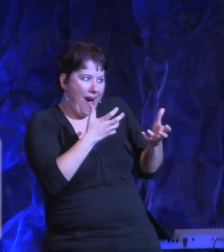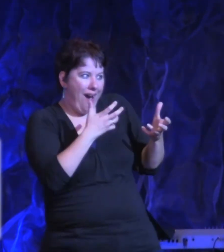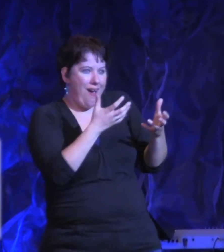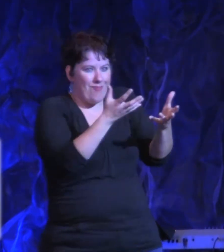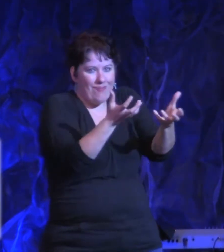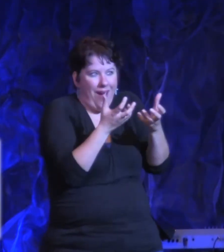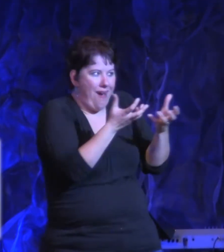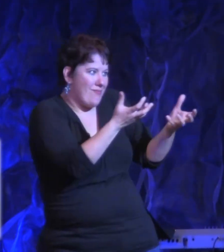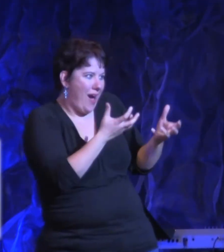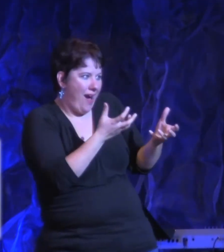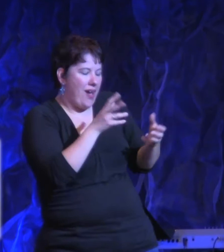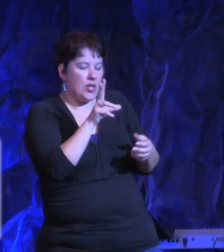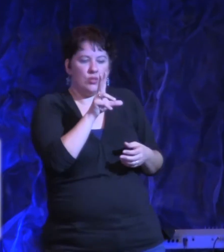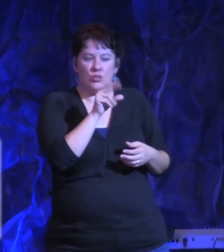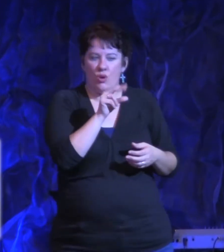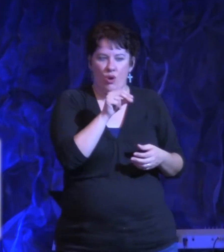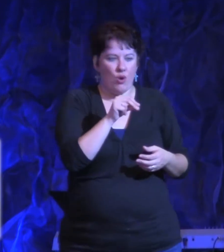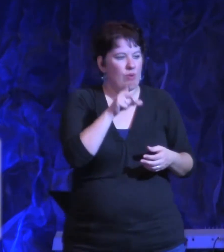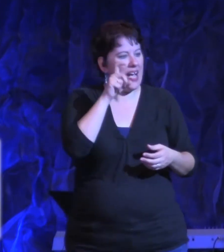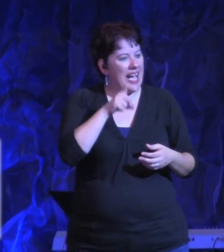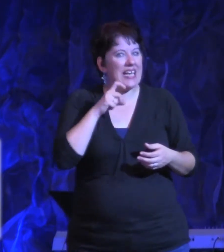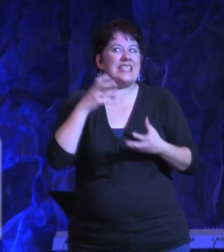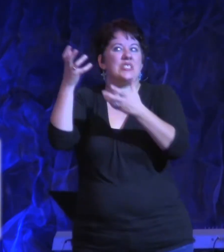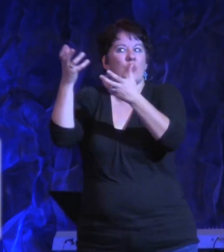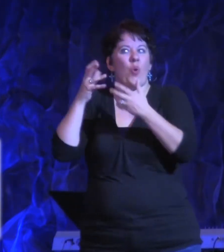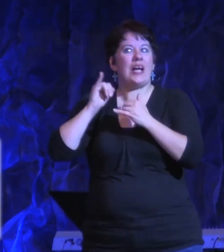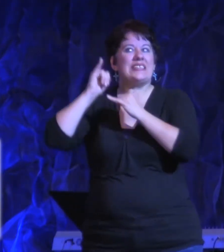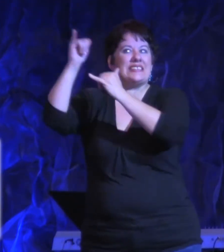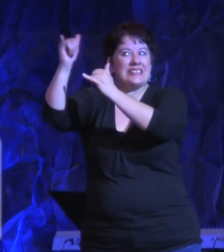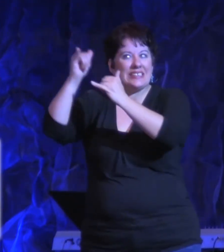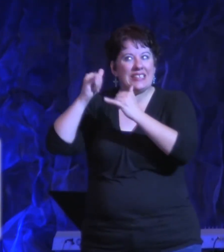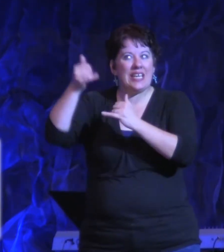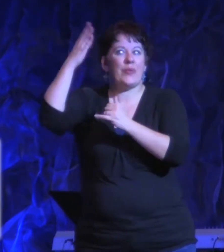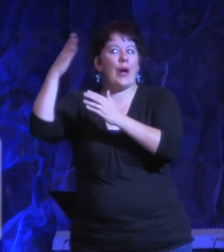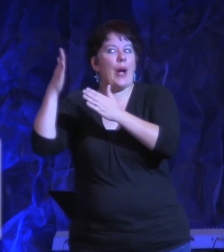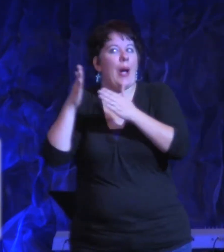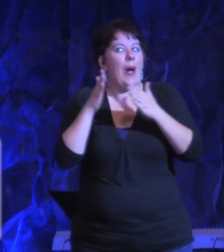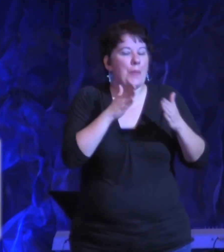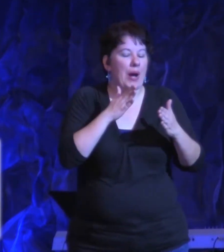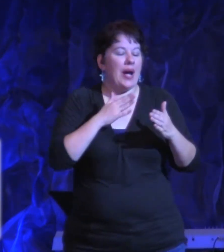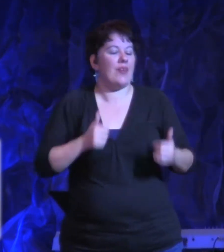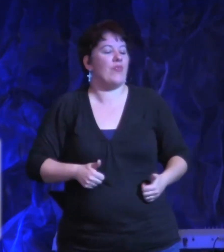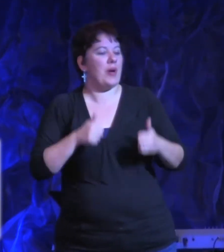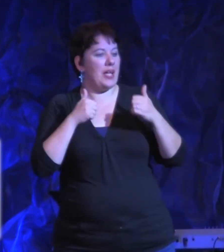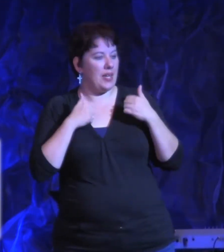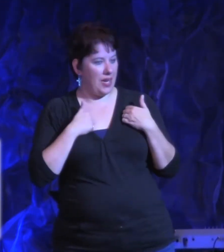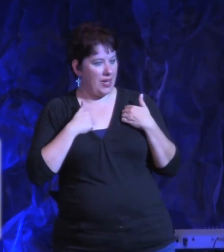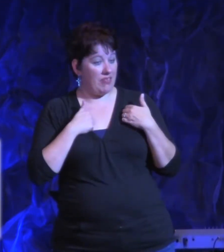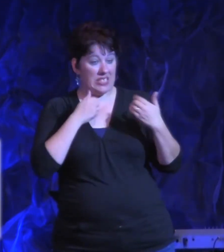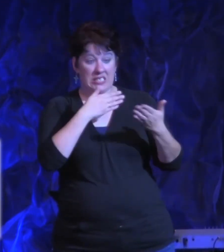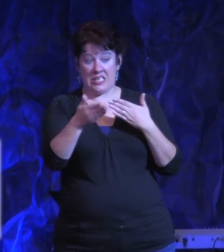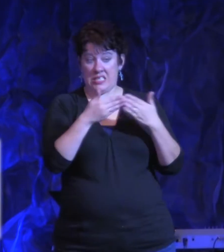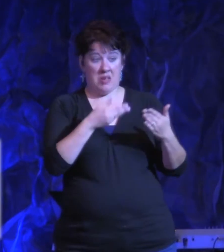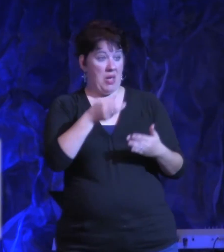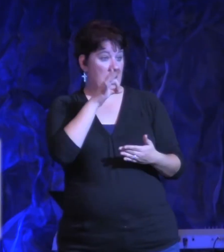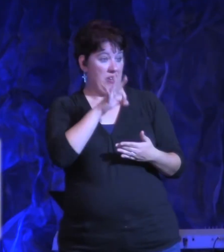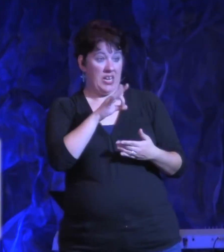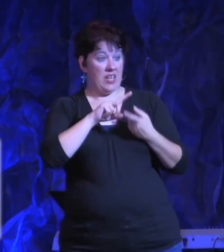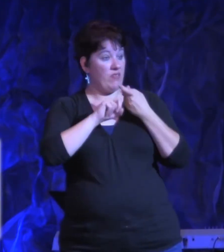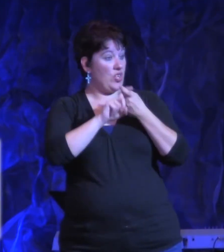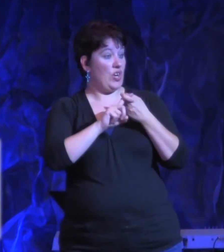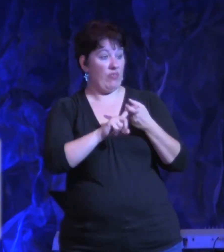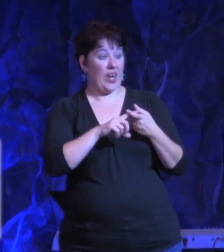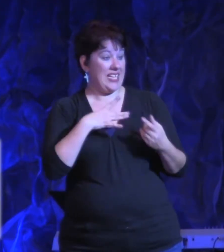plan that God has for me in heaven. And listen, if all your neighbors like it or don't like it, it's alright.